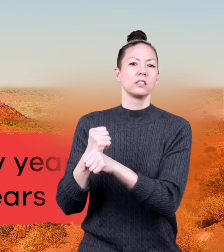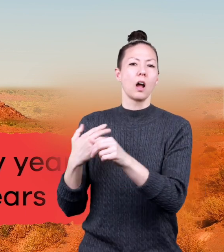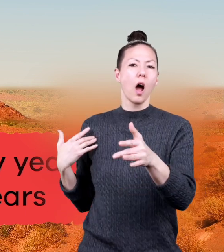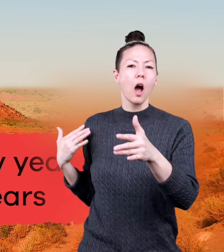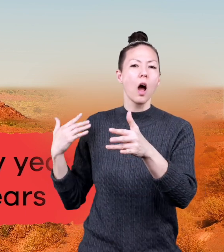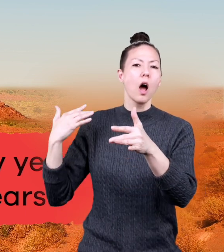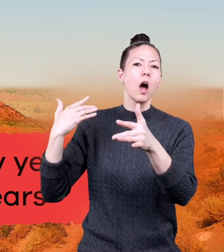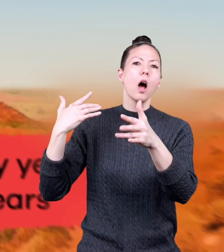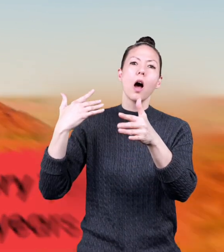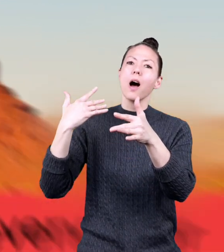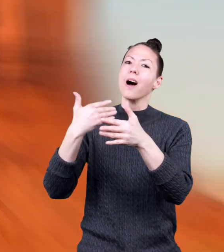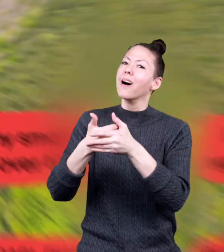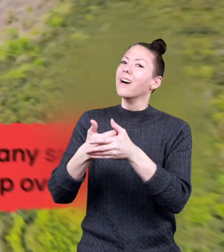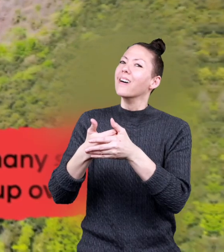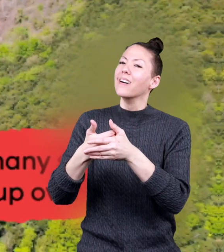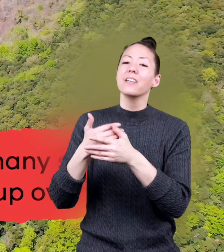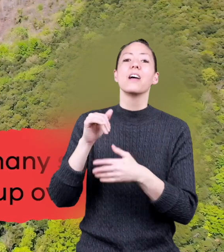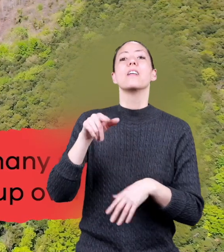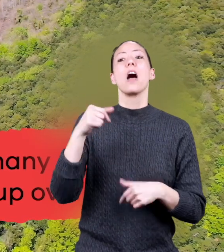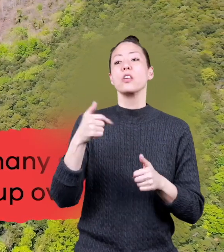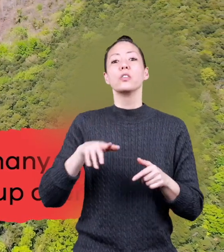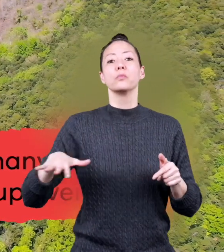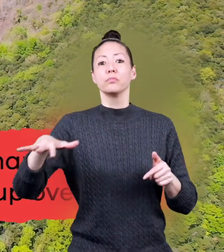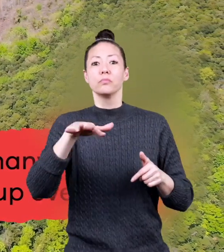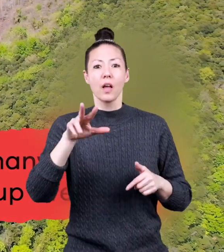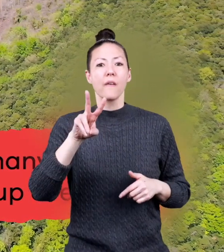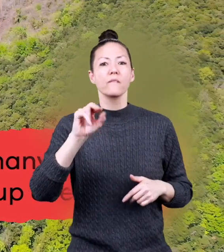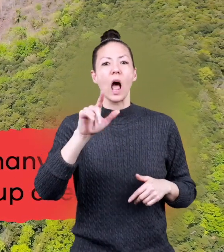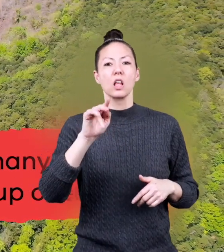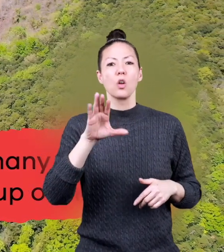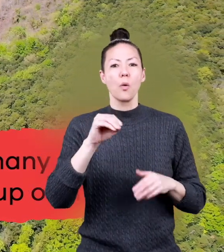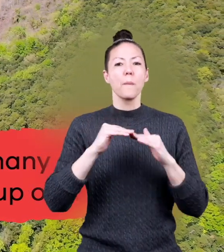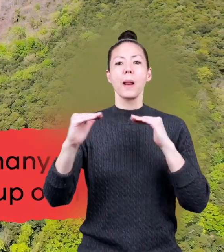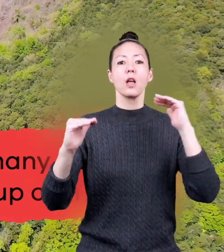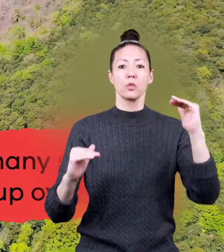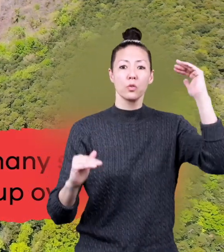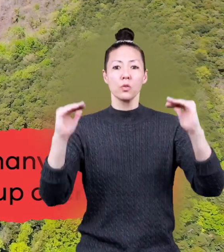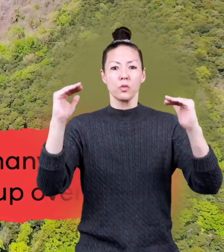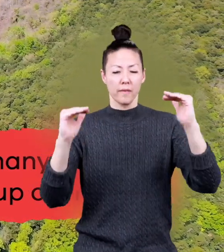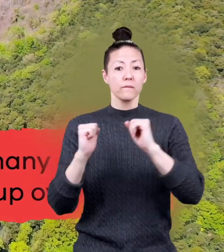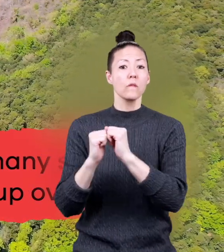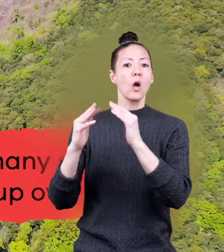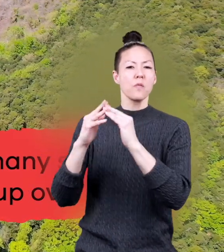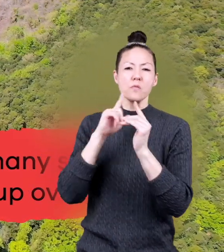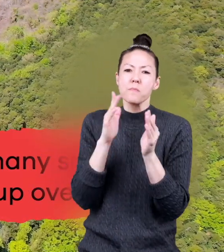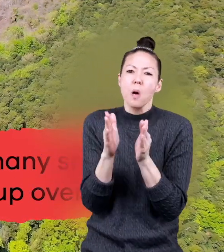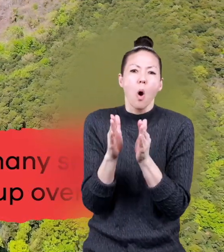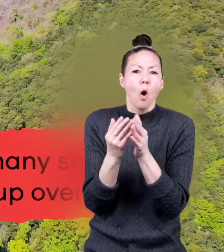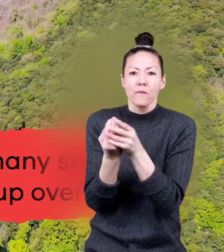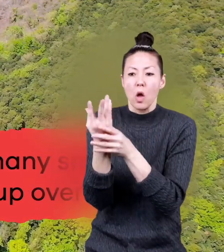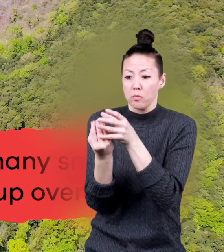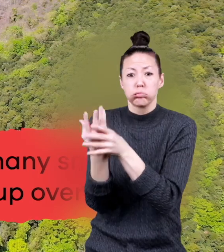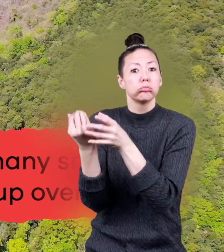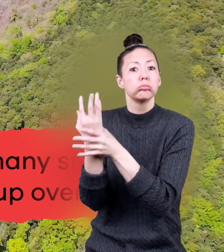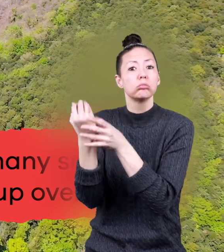years. On the other hand, volcanic plateaus are formed by many small volcanic eruptions that